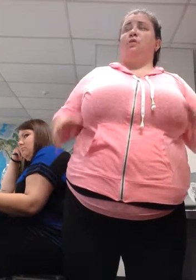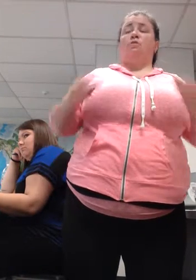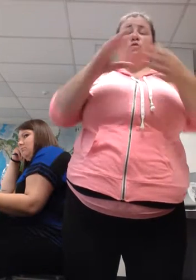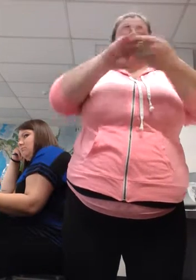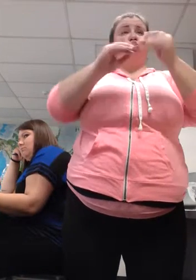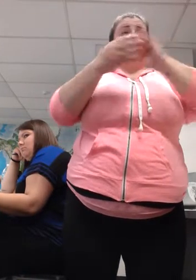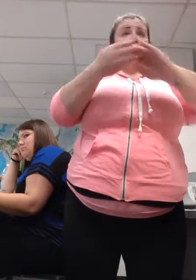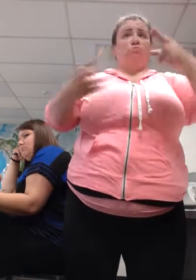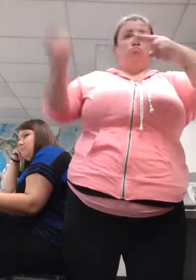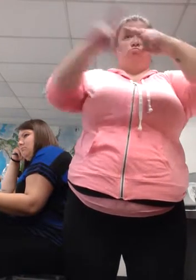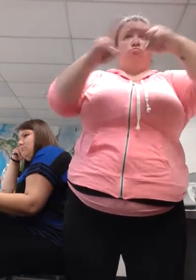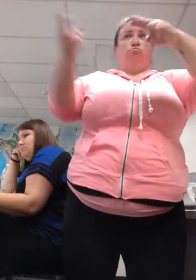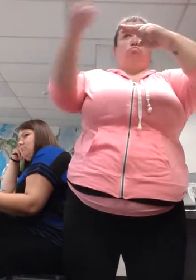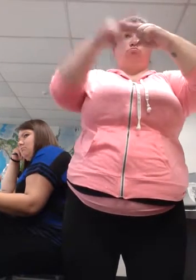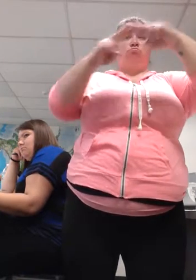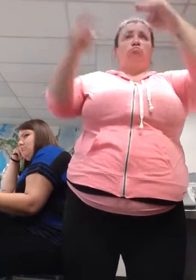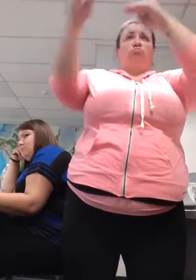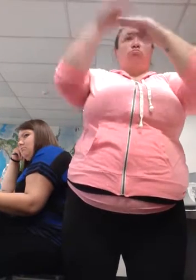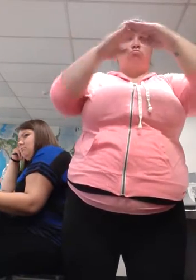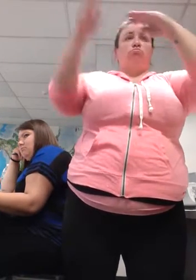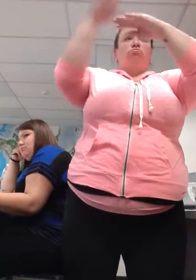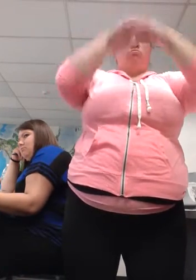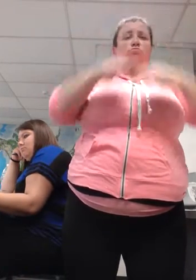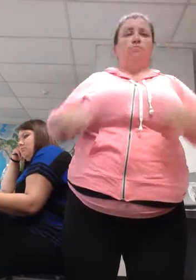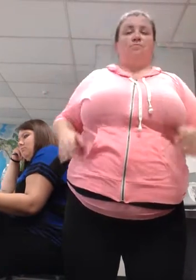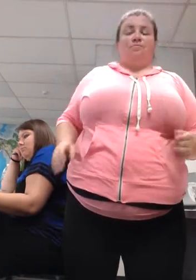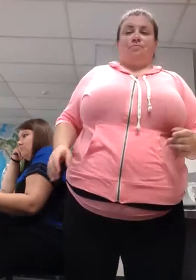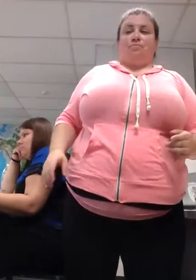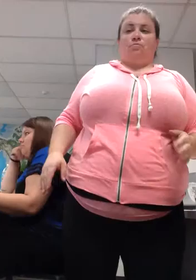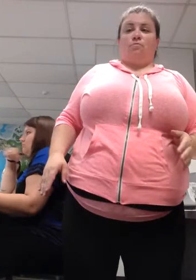consumers to follow and how things link together.